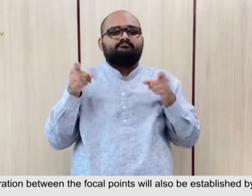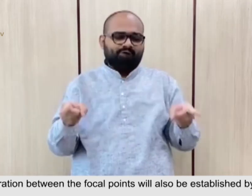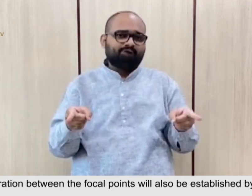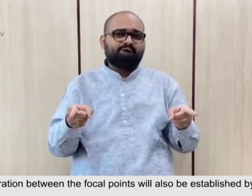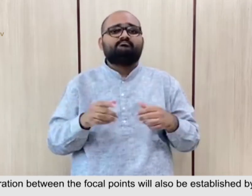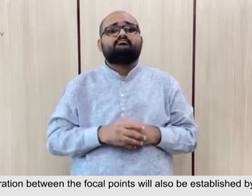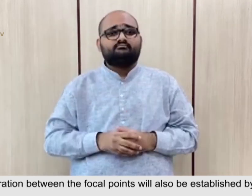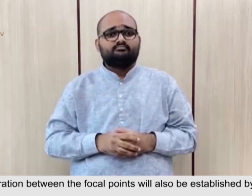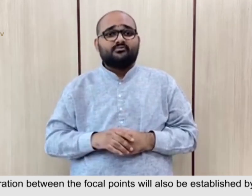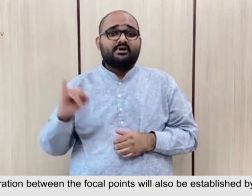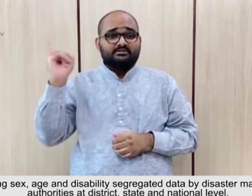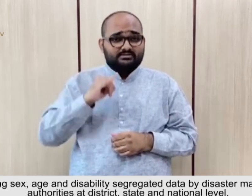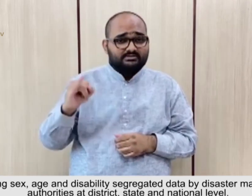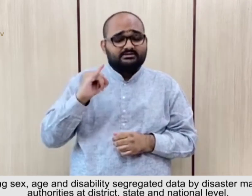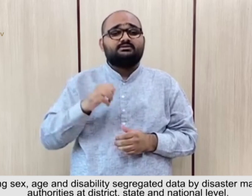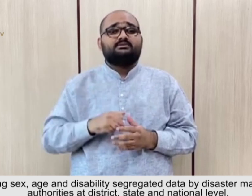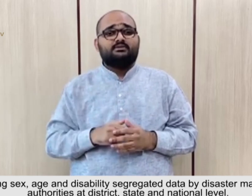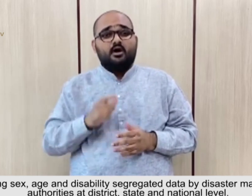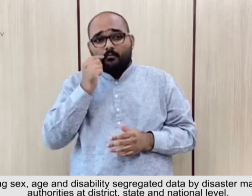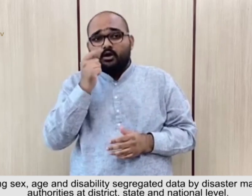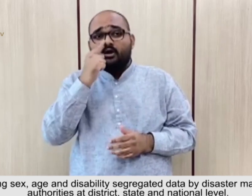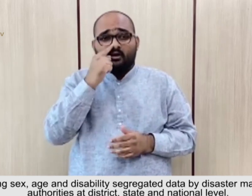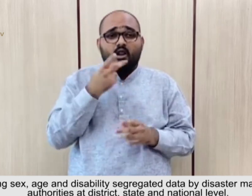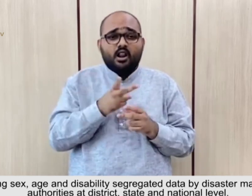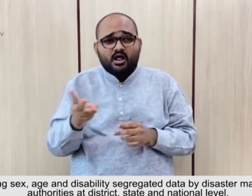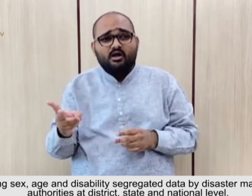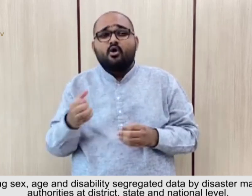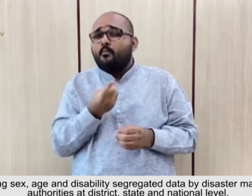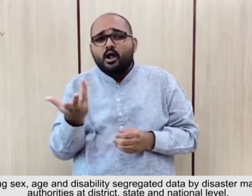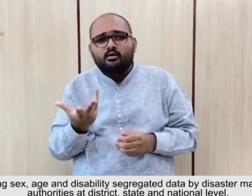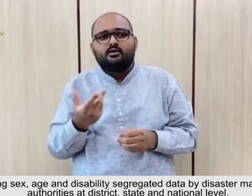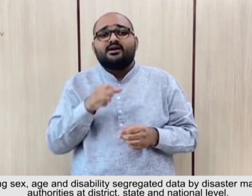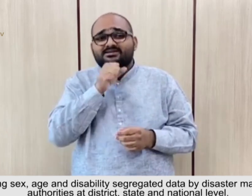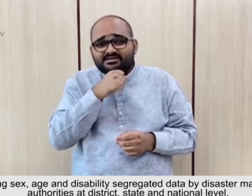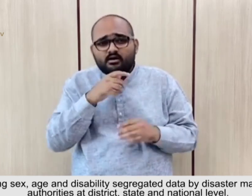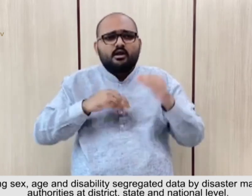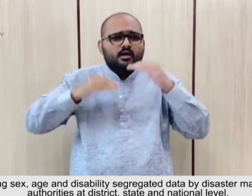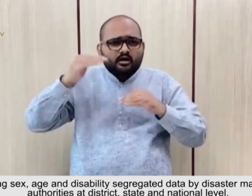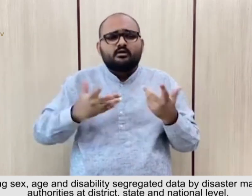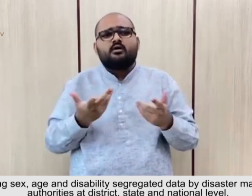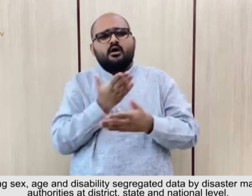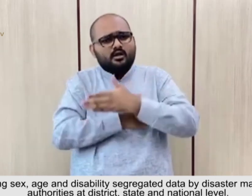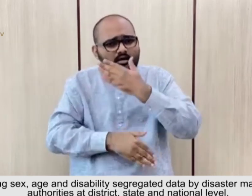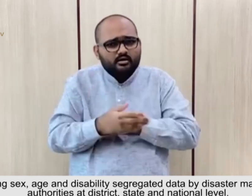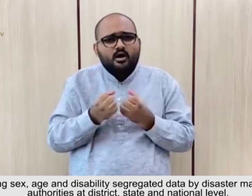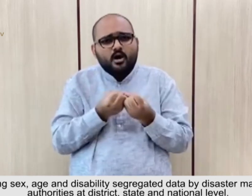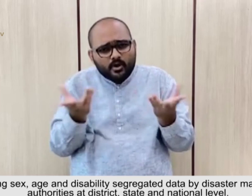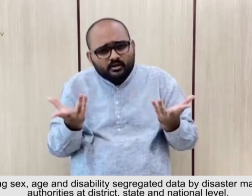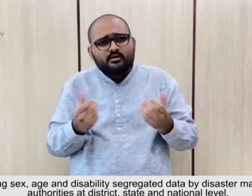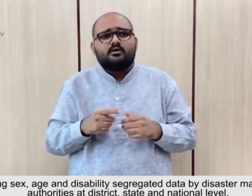6. Collecting 6, 8 and disability